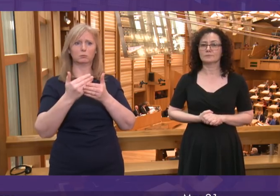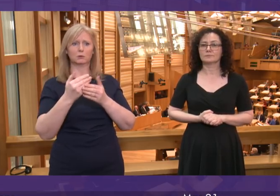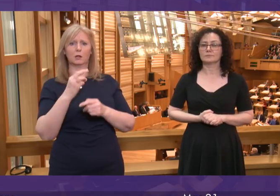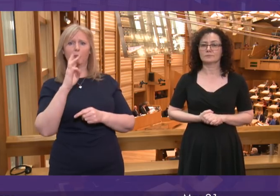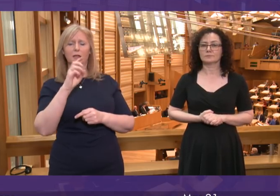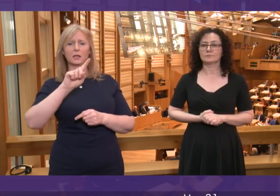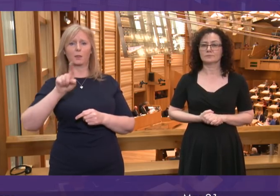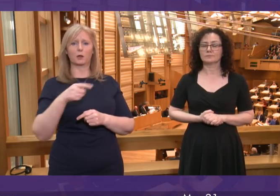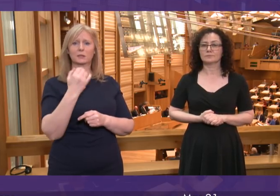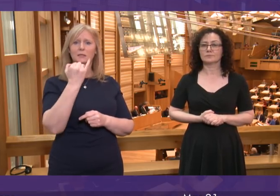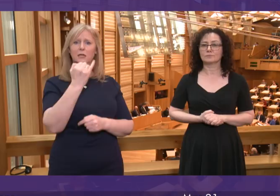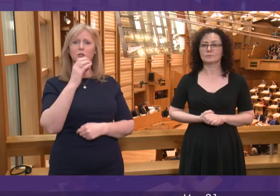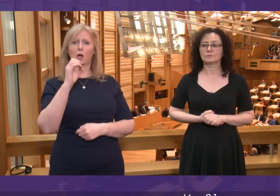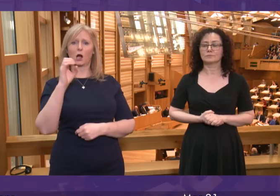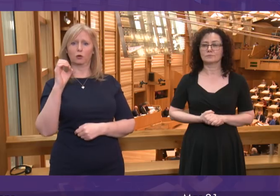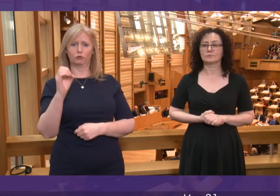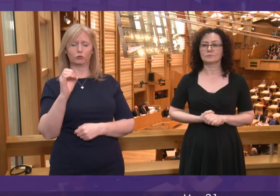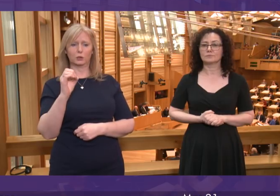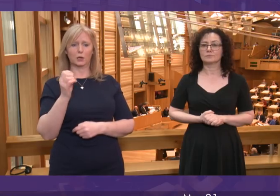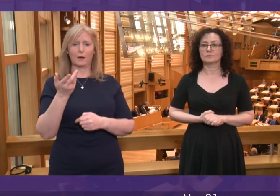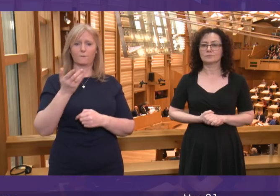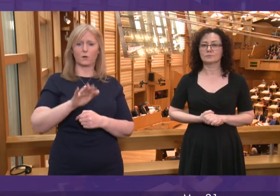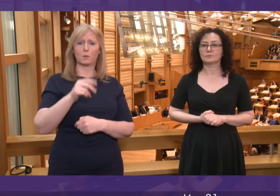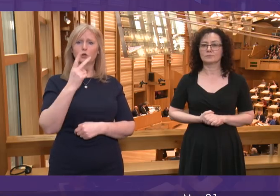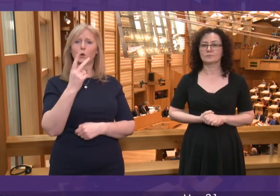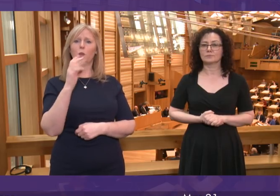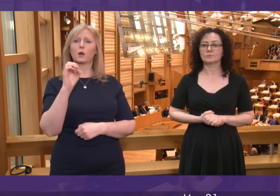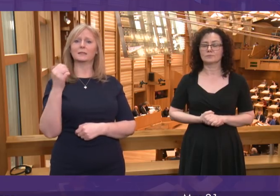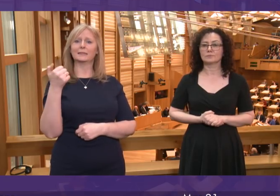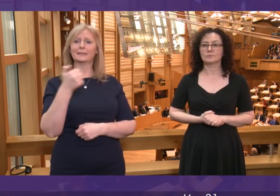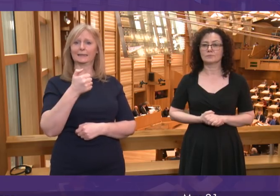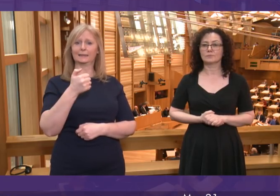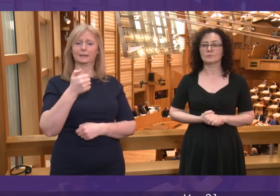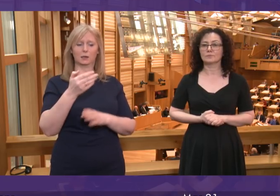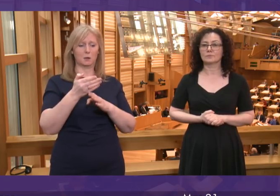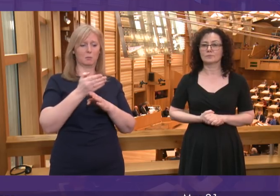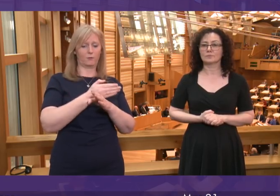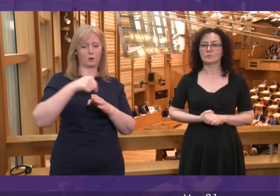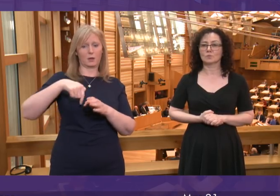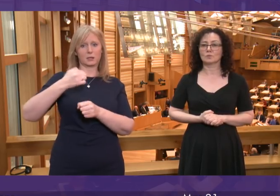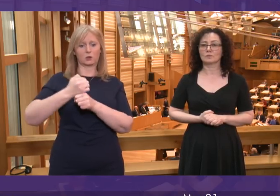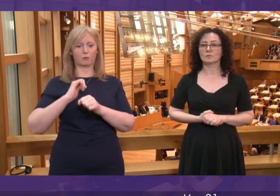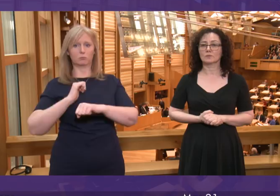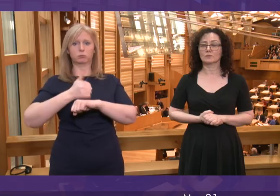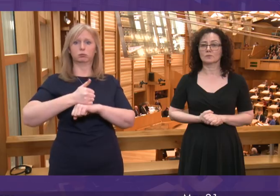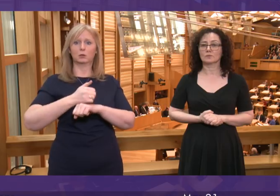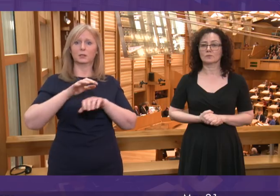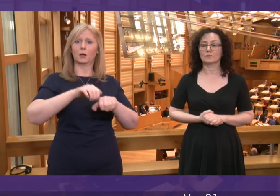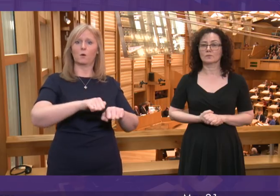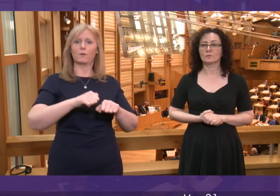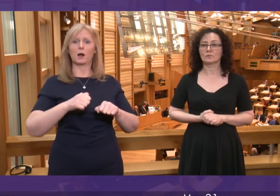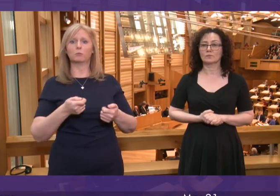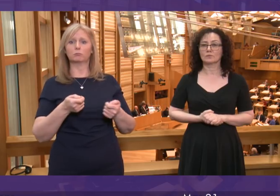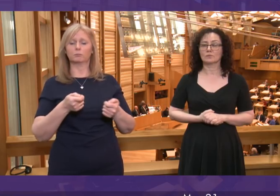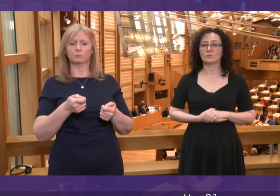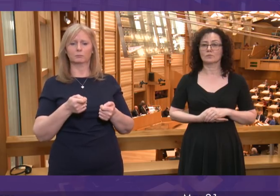,600 since 2006, just before this government took office. Numbers of consultants